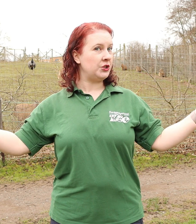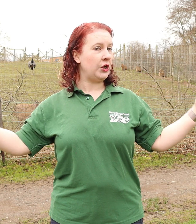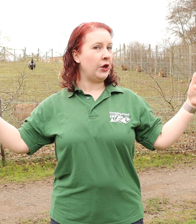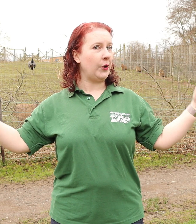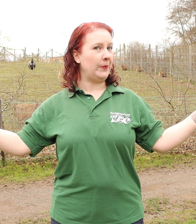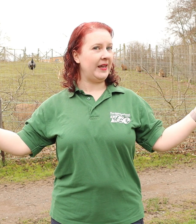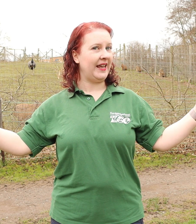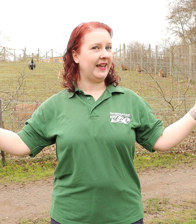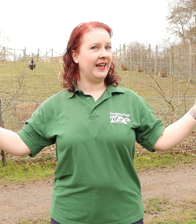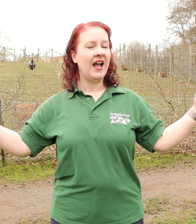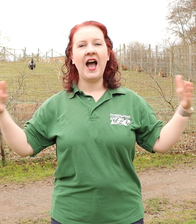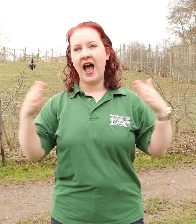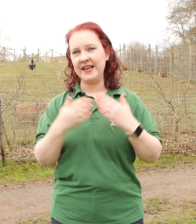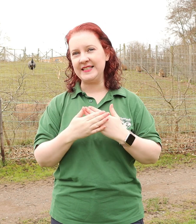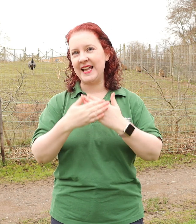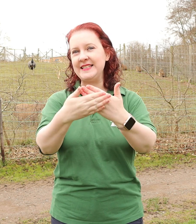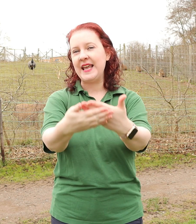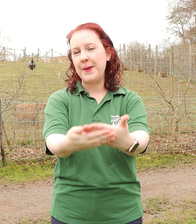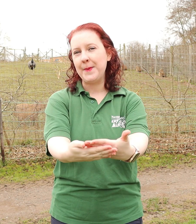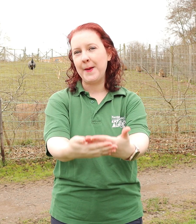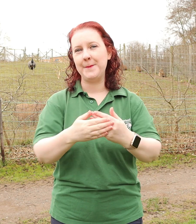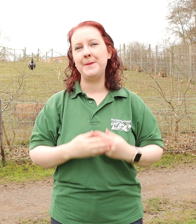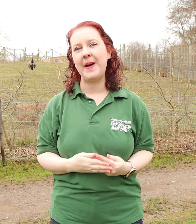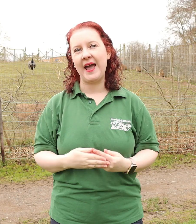too big. I sent him back.